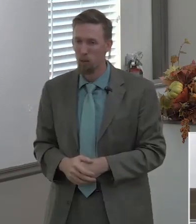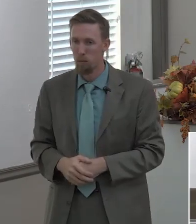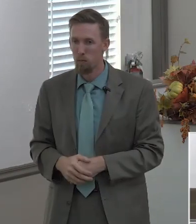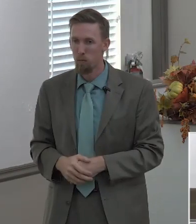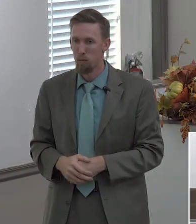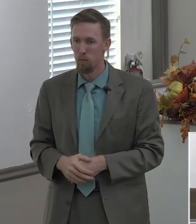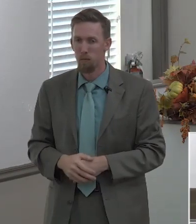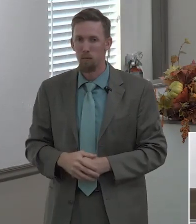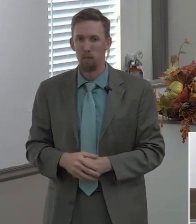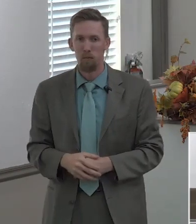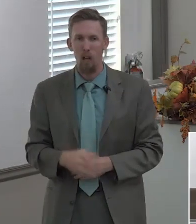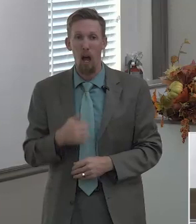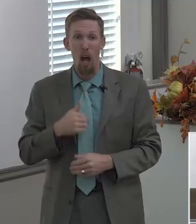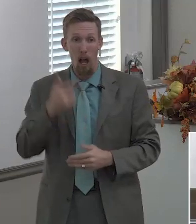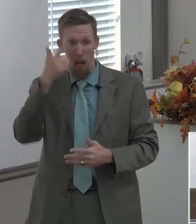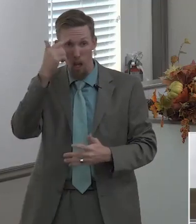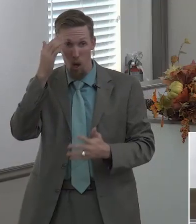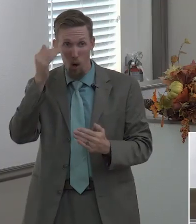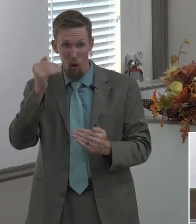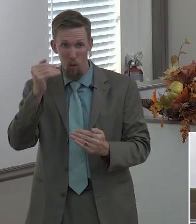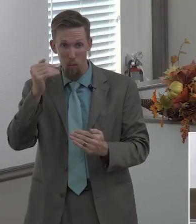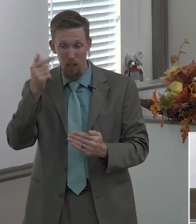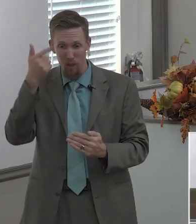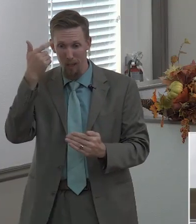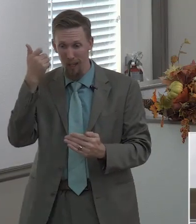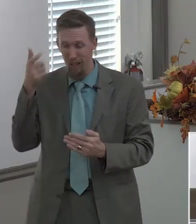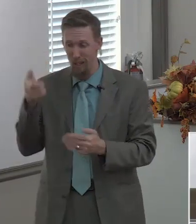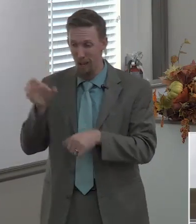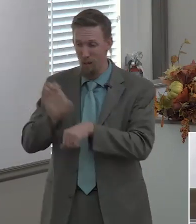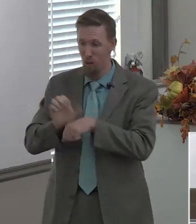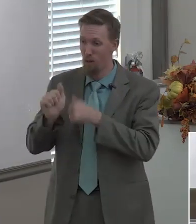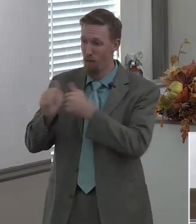i hope it's known for things that are in the bible